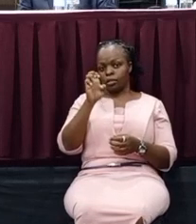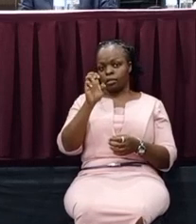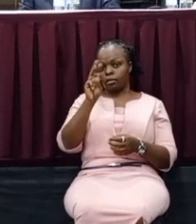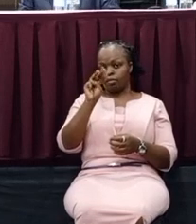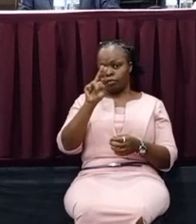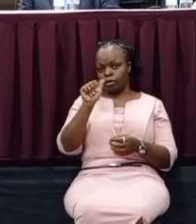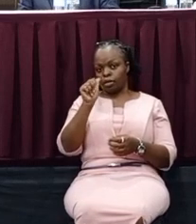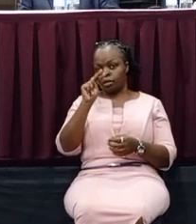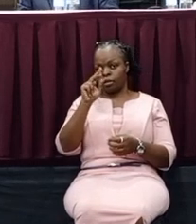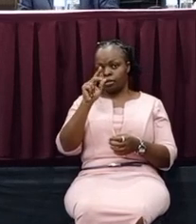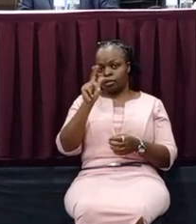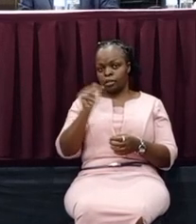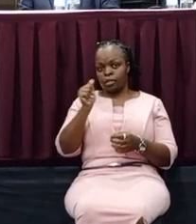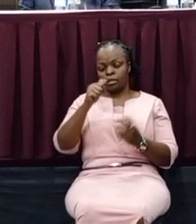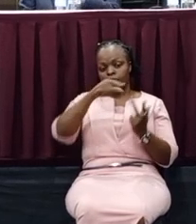distinguished ladies and gentlemen, good morning.